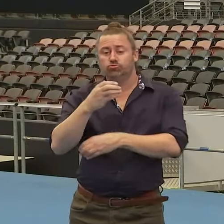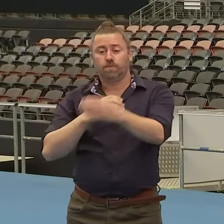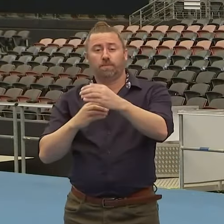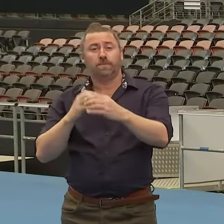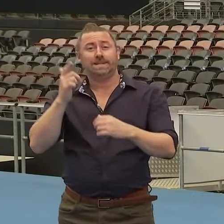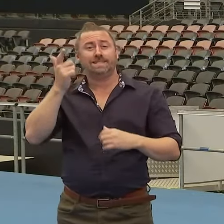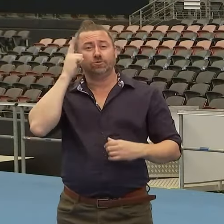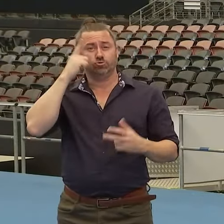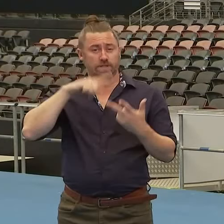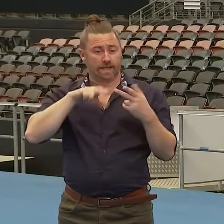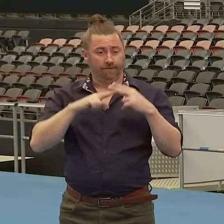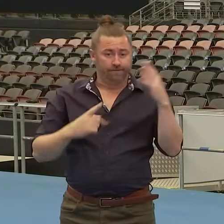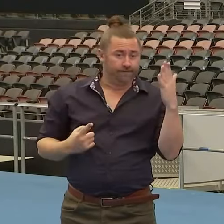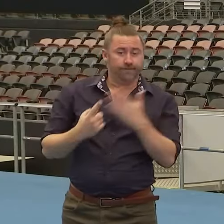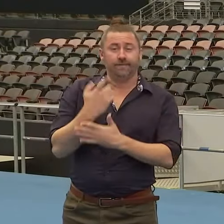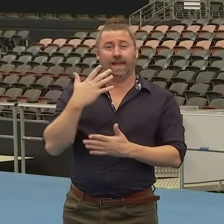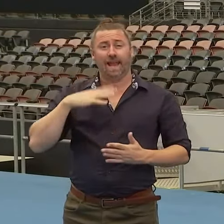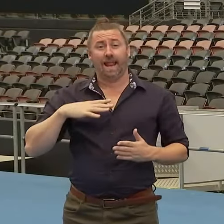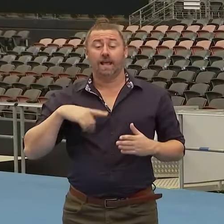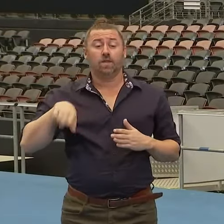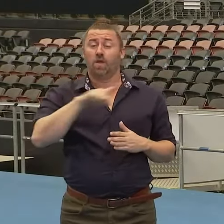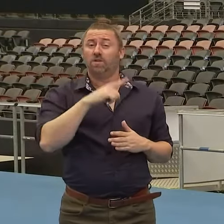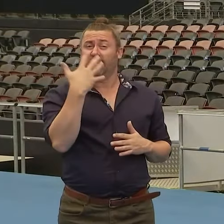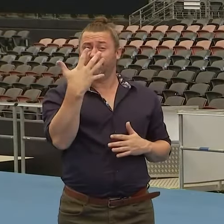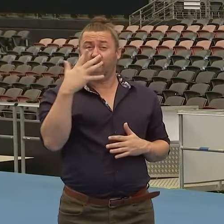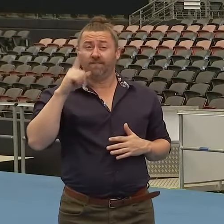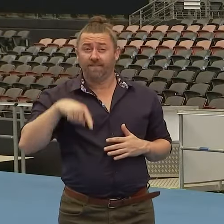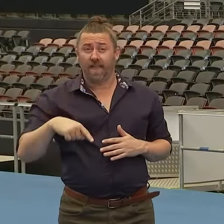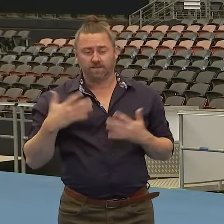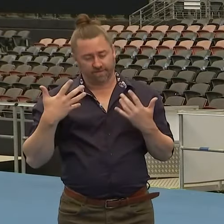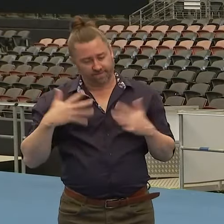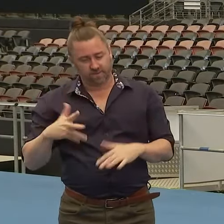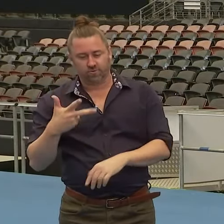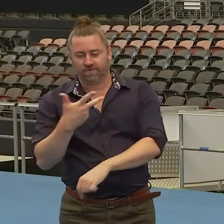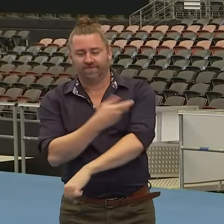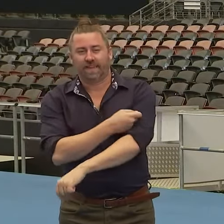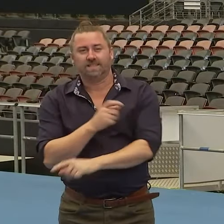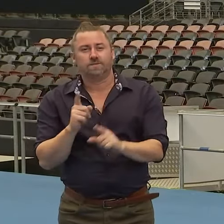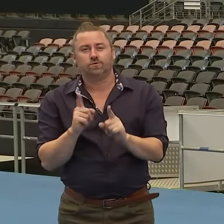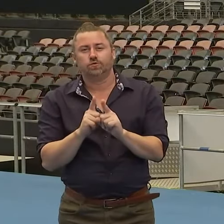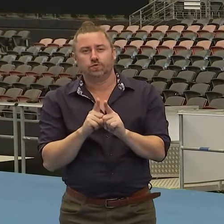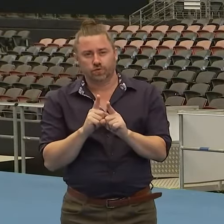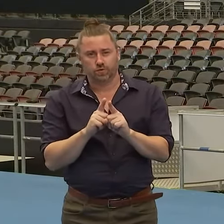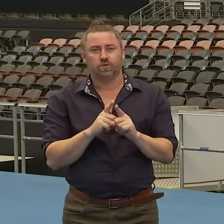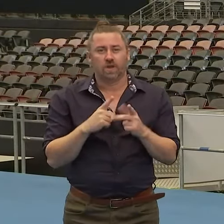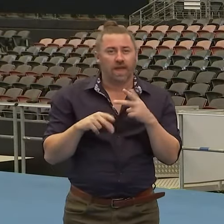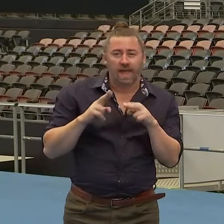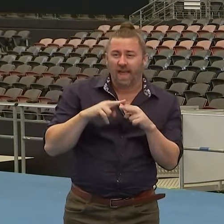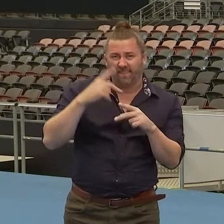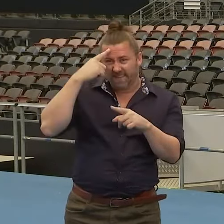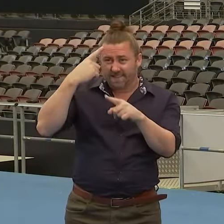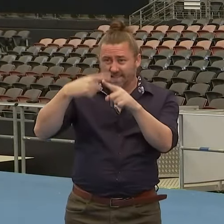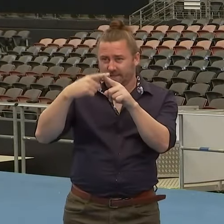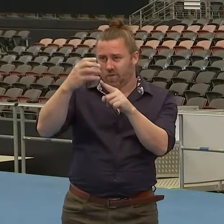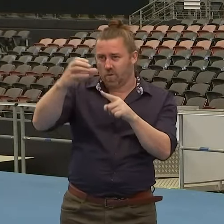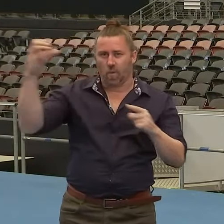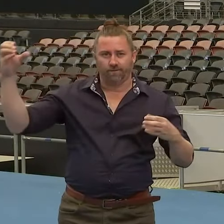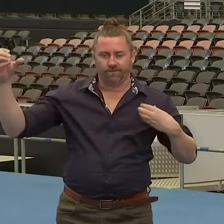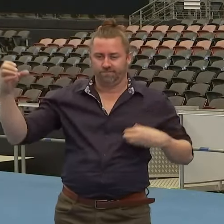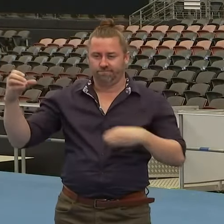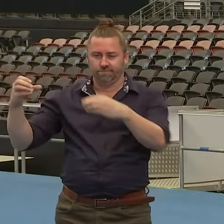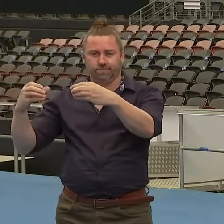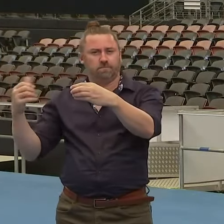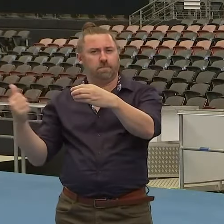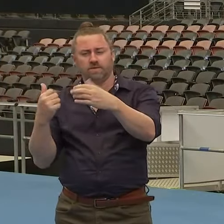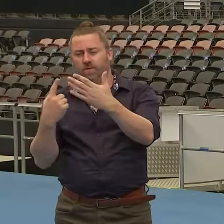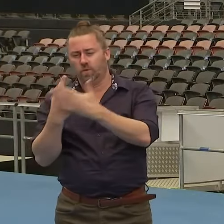call upon who are also fully vaccinated. And we have a very comprehensive staff management place in